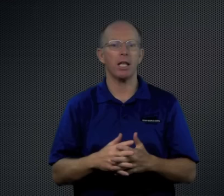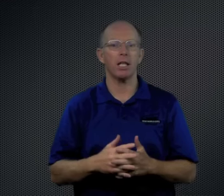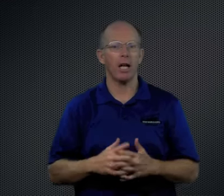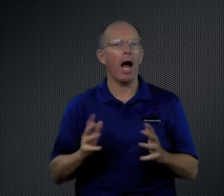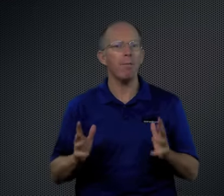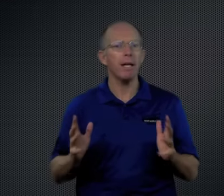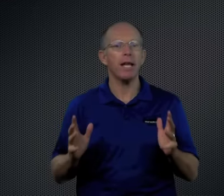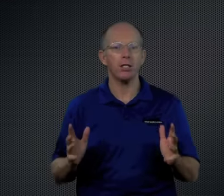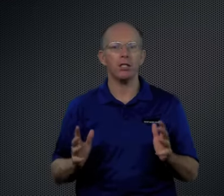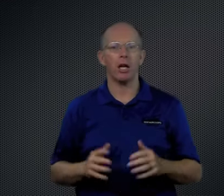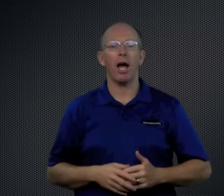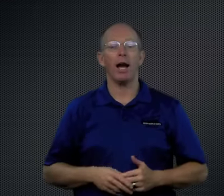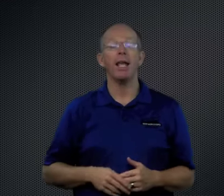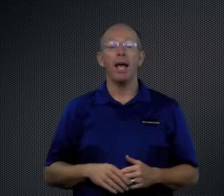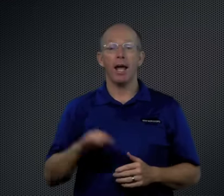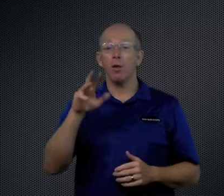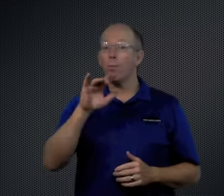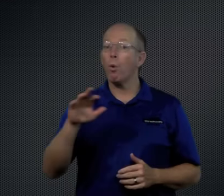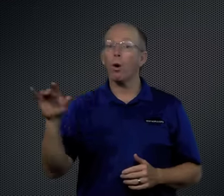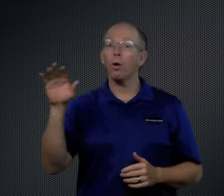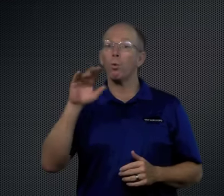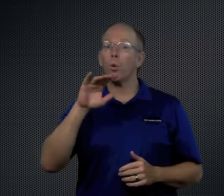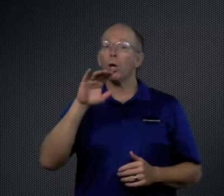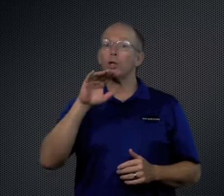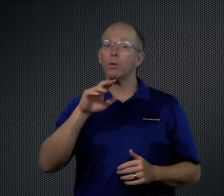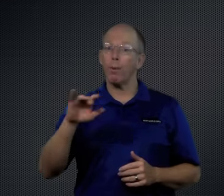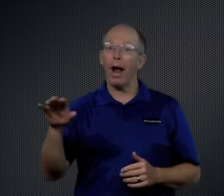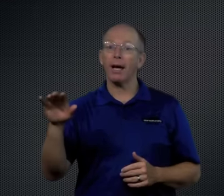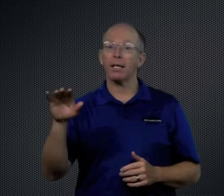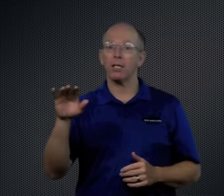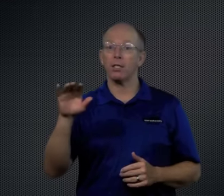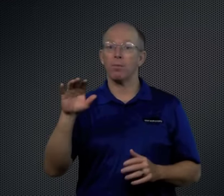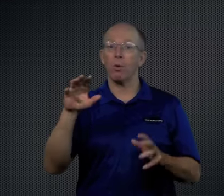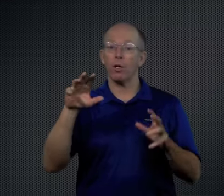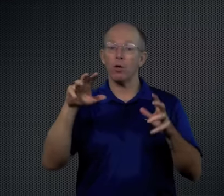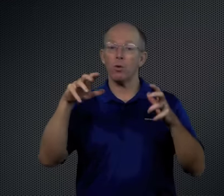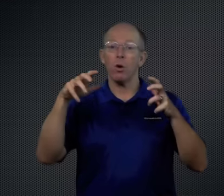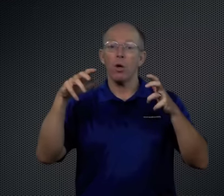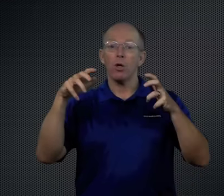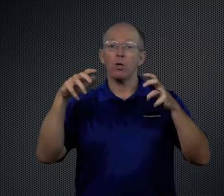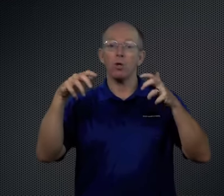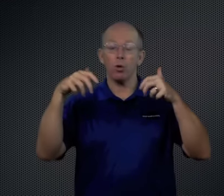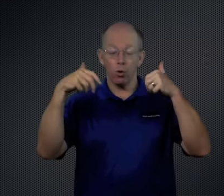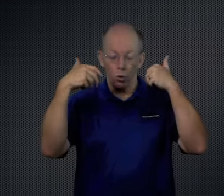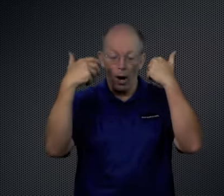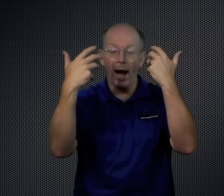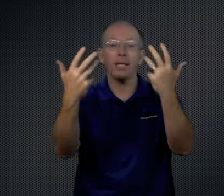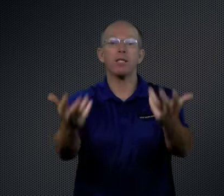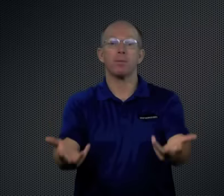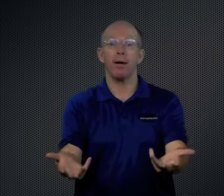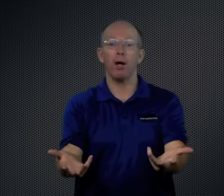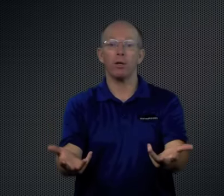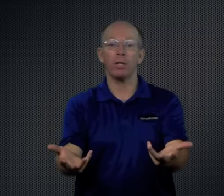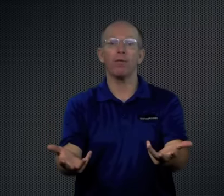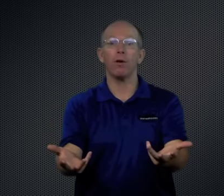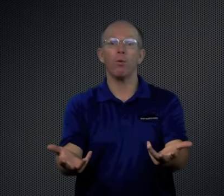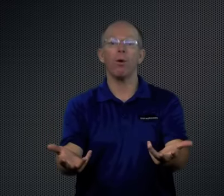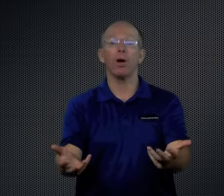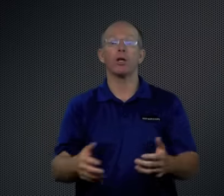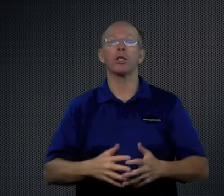combinations a lot. And the more words you practice, the more you try to spell different words,